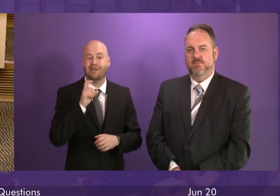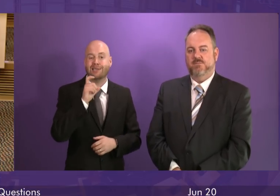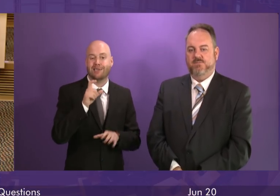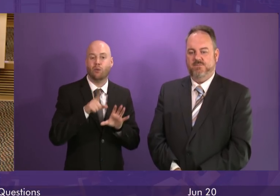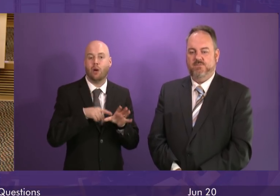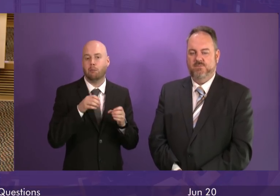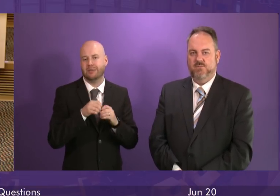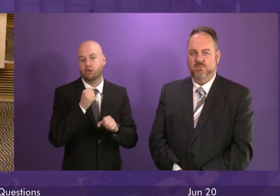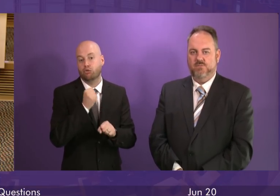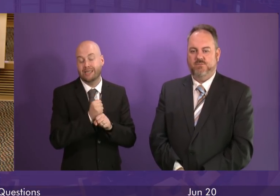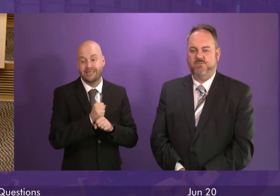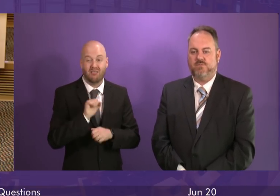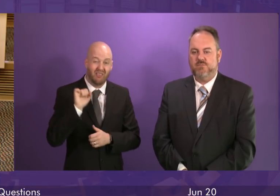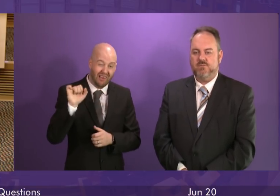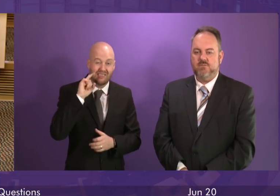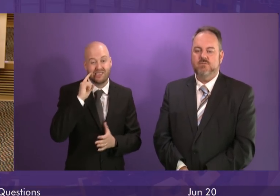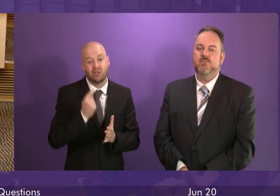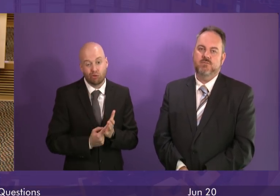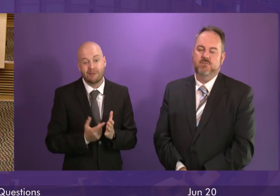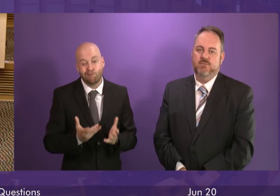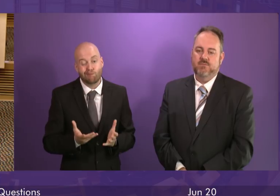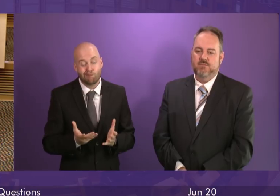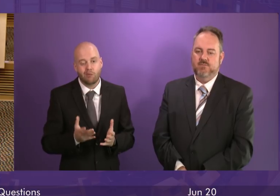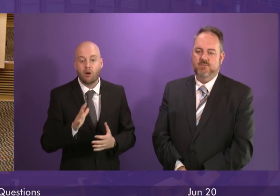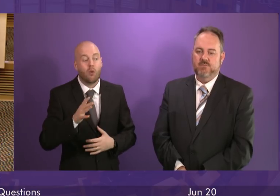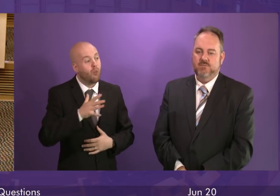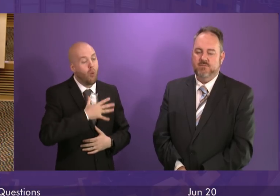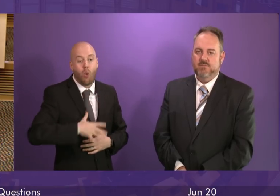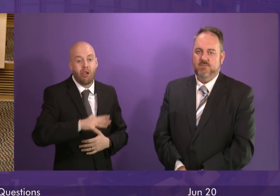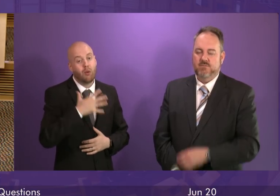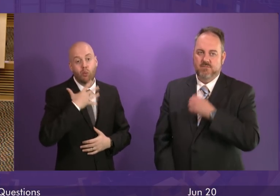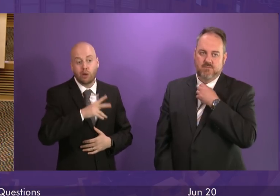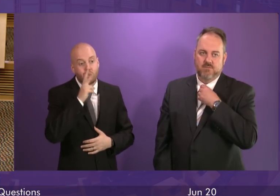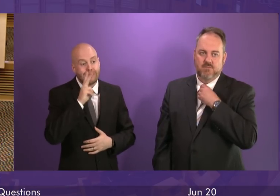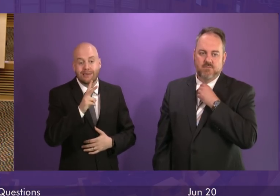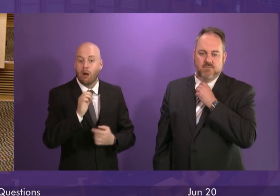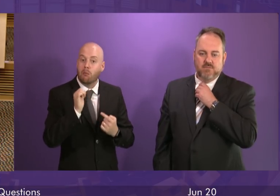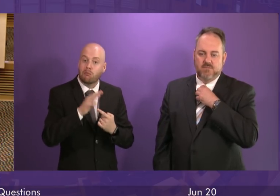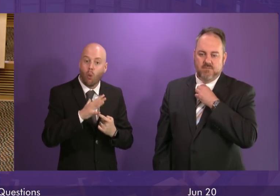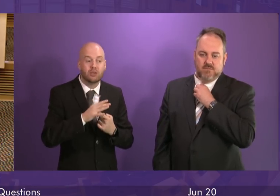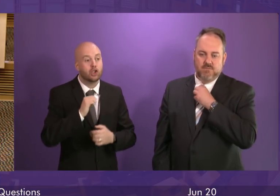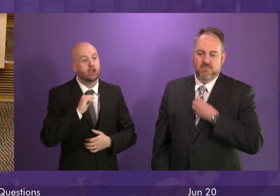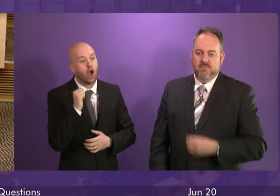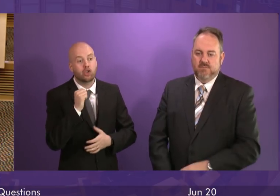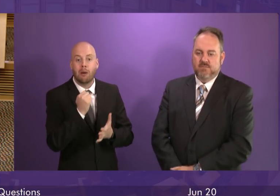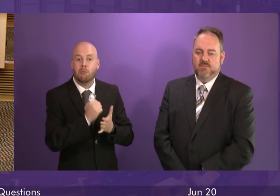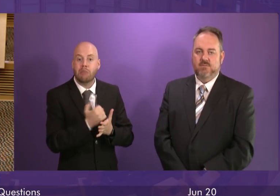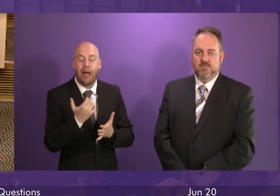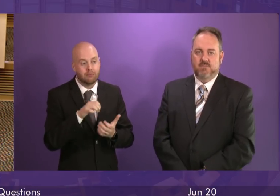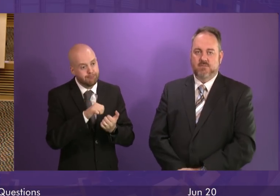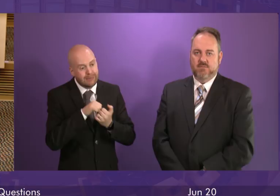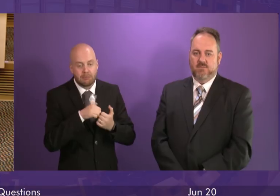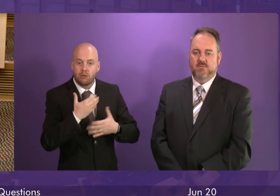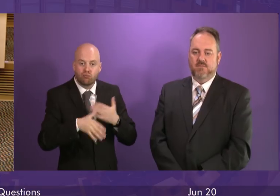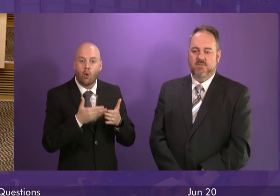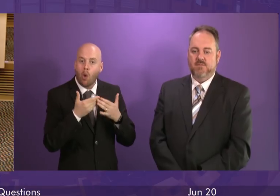I think all of us want to see important Scottish brands preserved and I hope that the Clydesdale bank will give thought to that as they